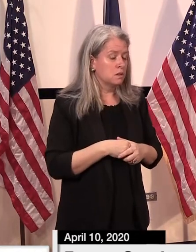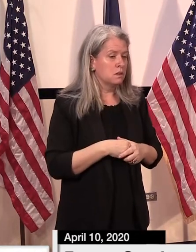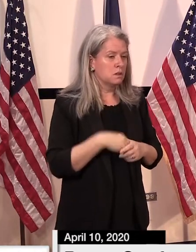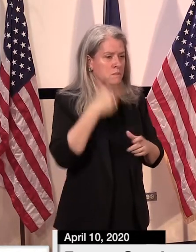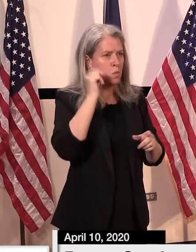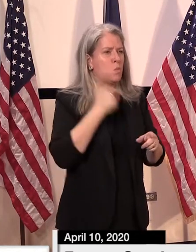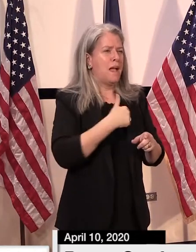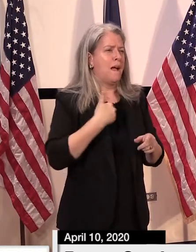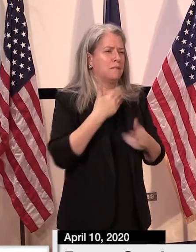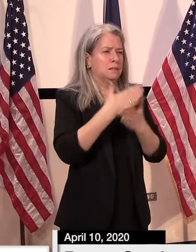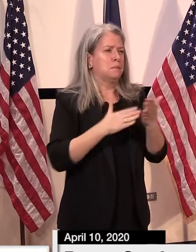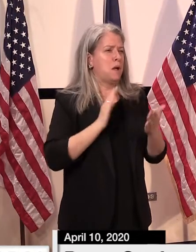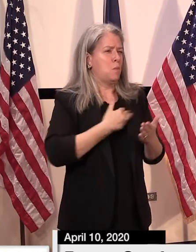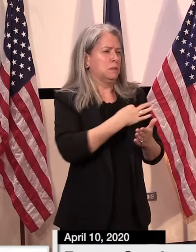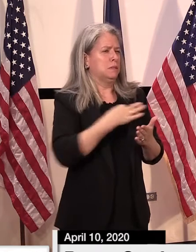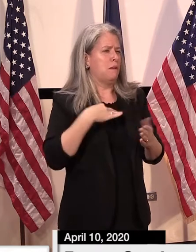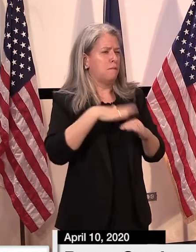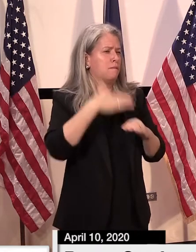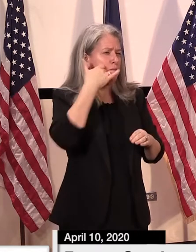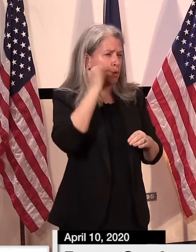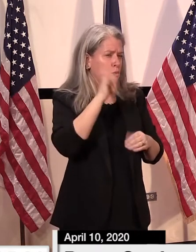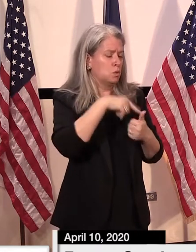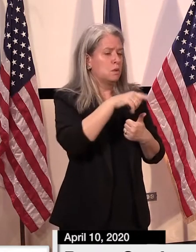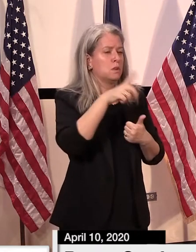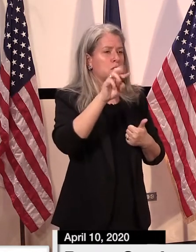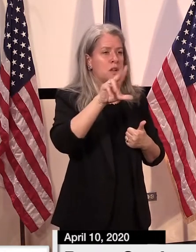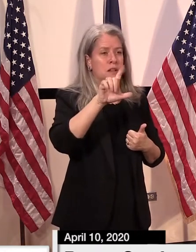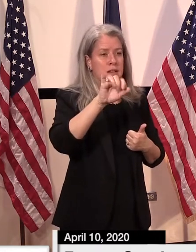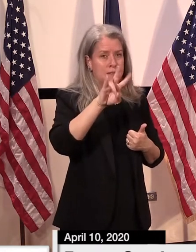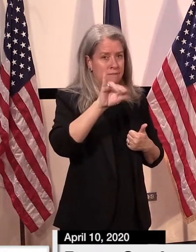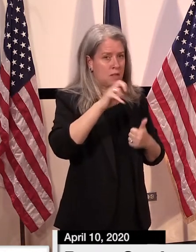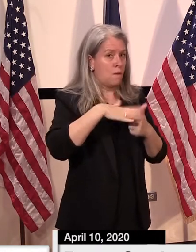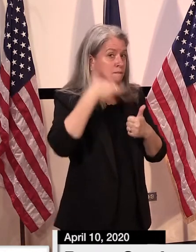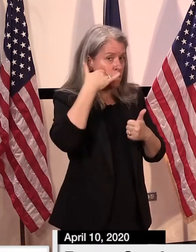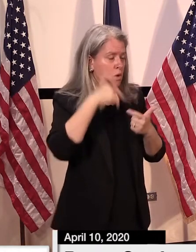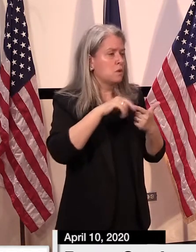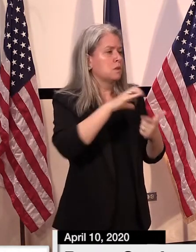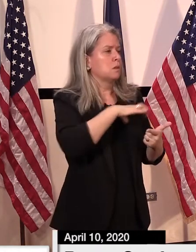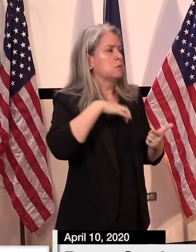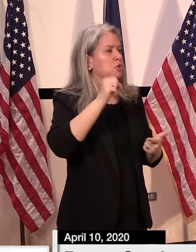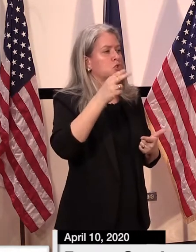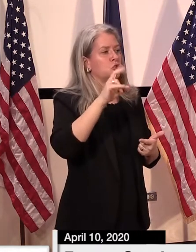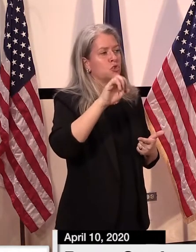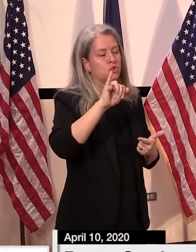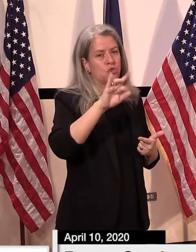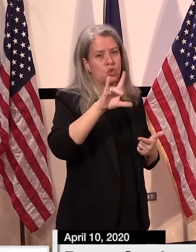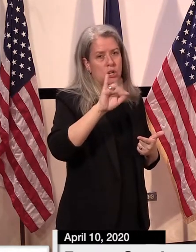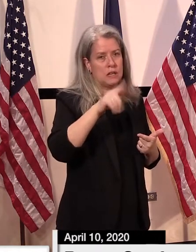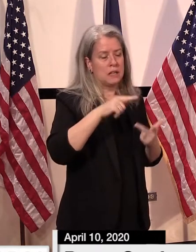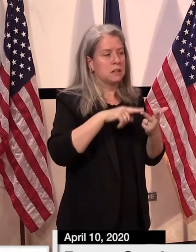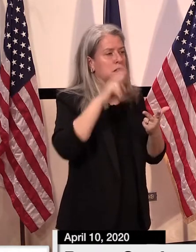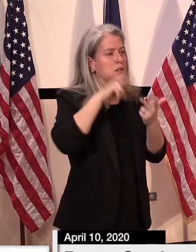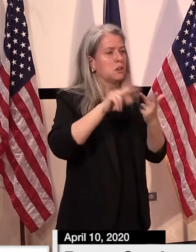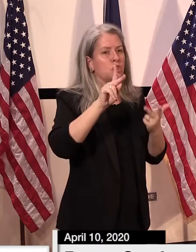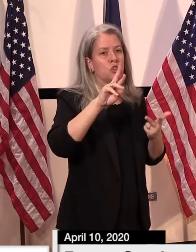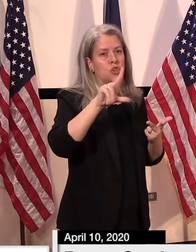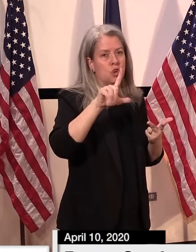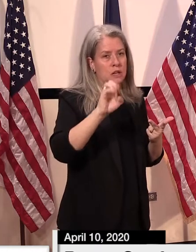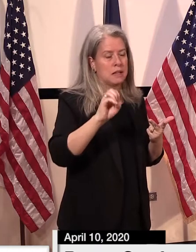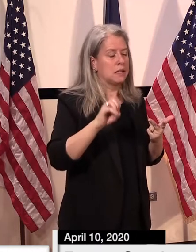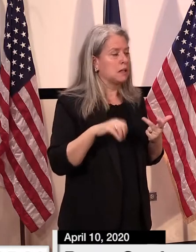members. We have Dr. Levine on the line, Commissioner Sherling, Secretary Curley,